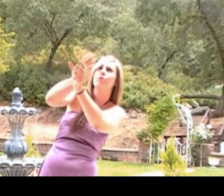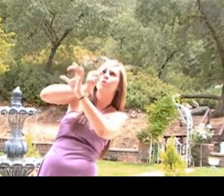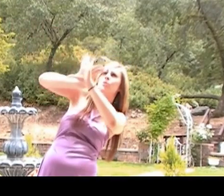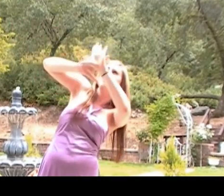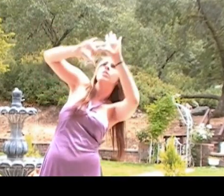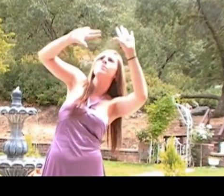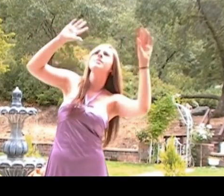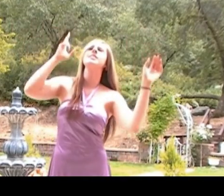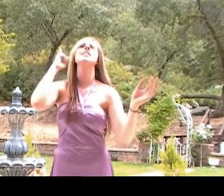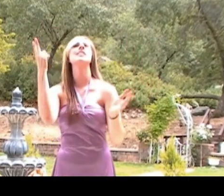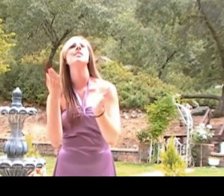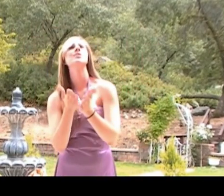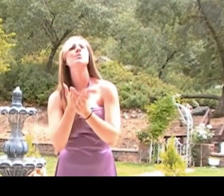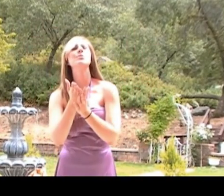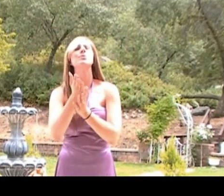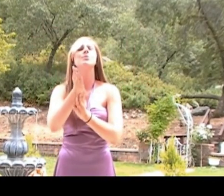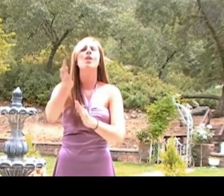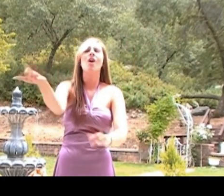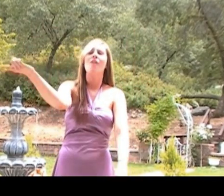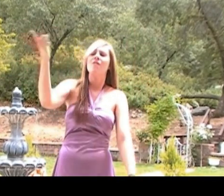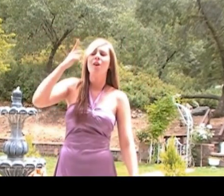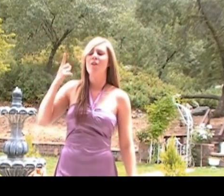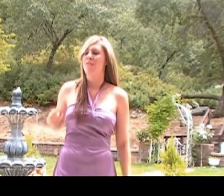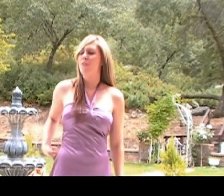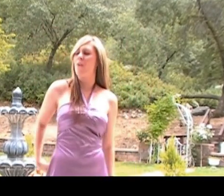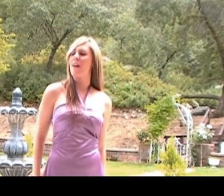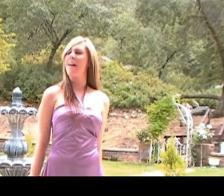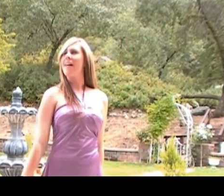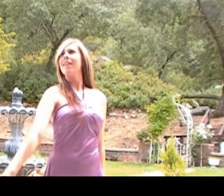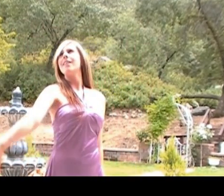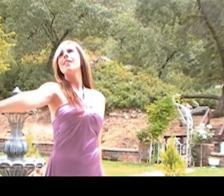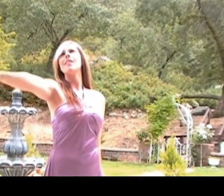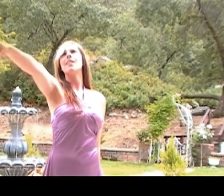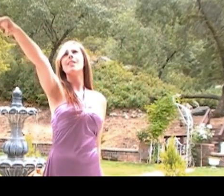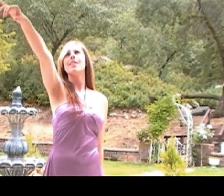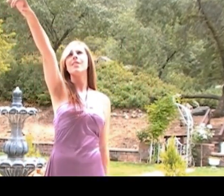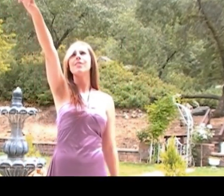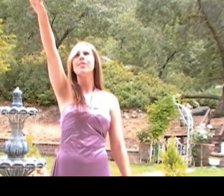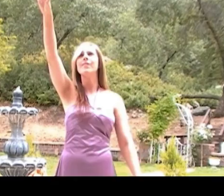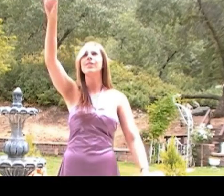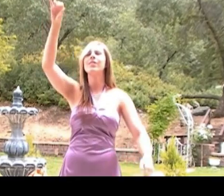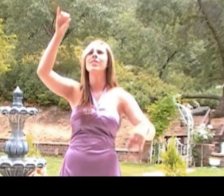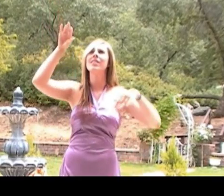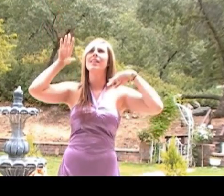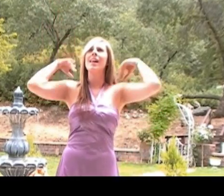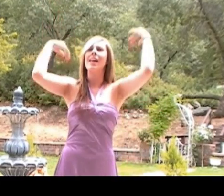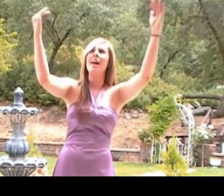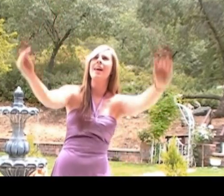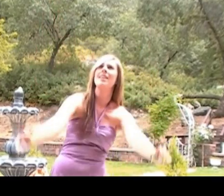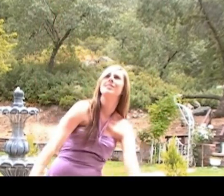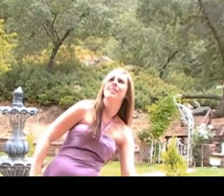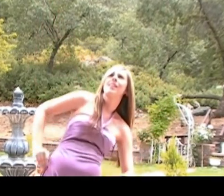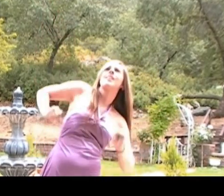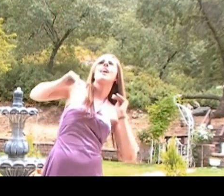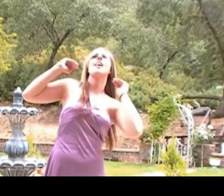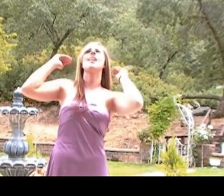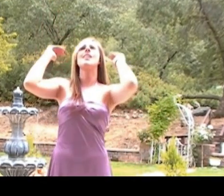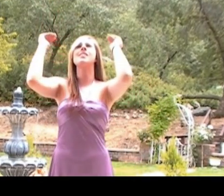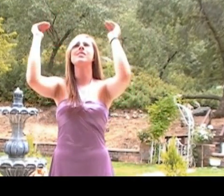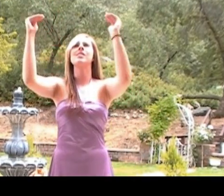see us through to forever Heaven As high As